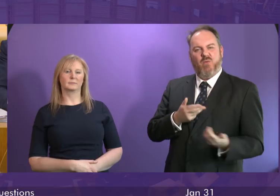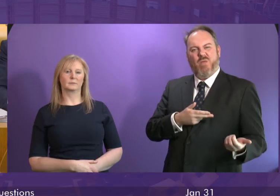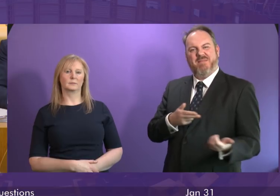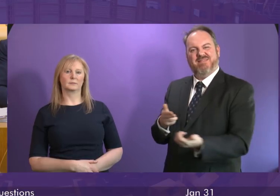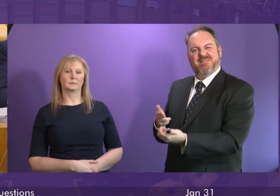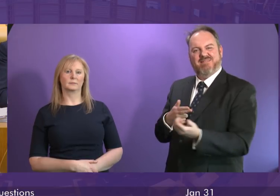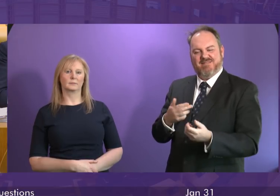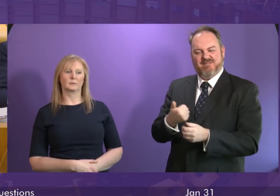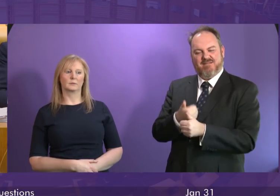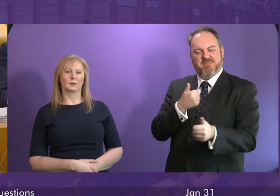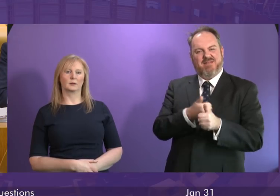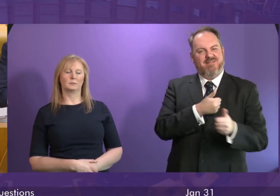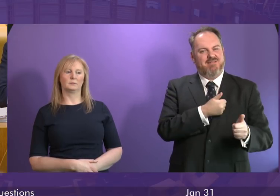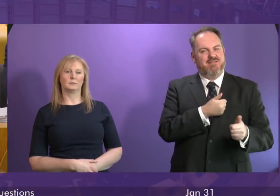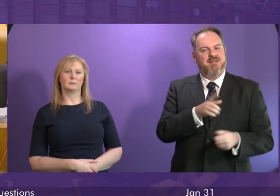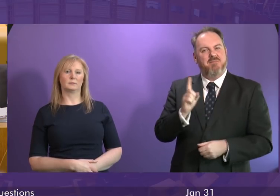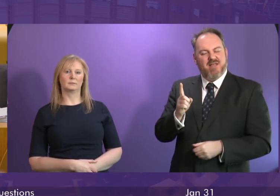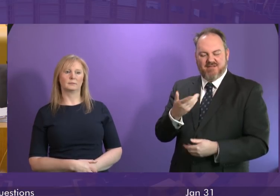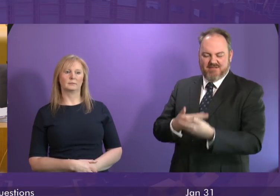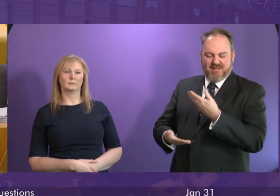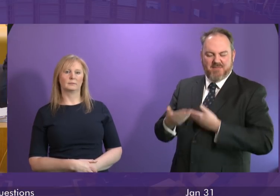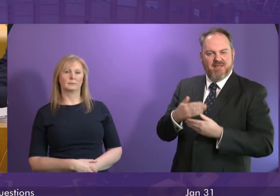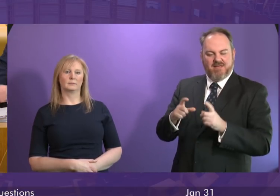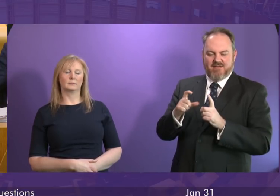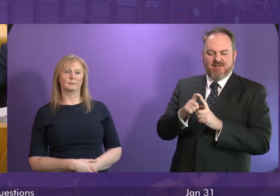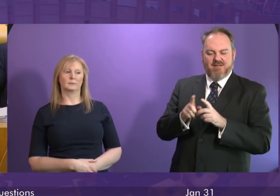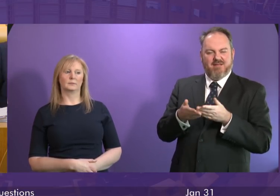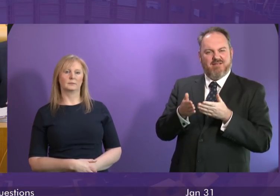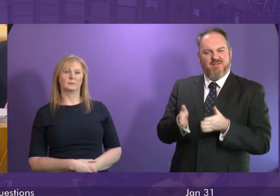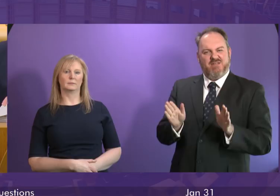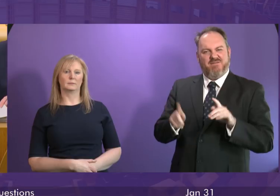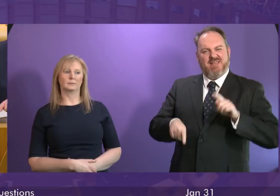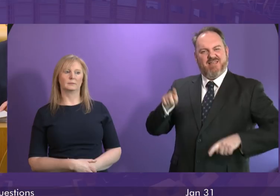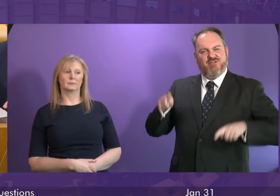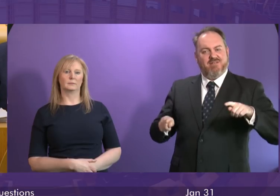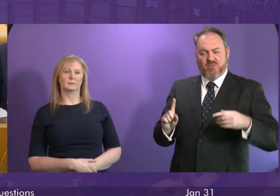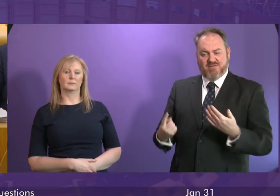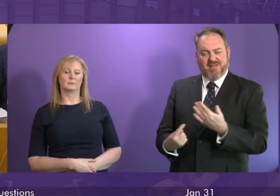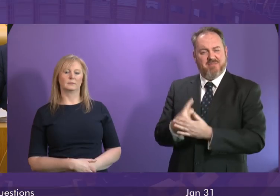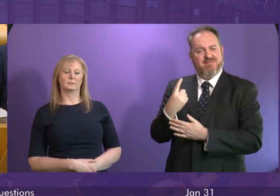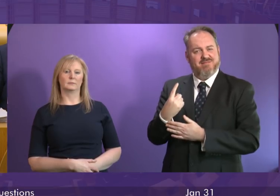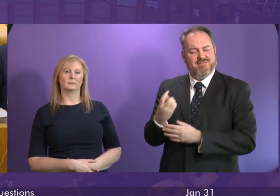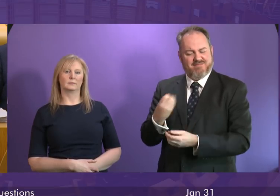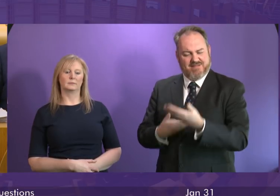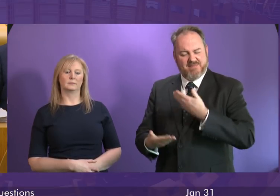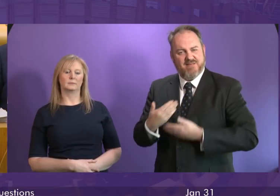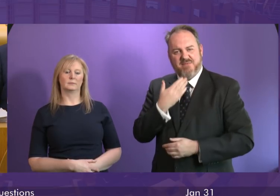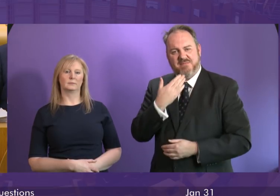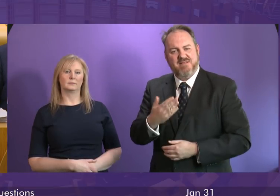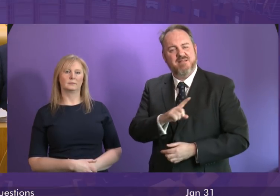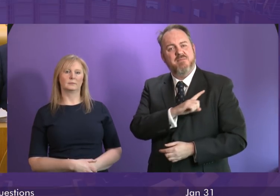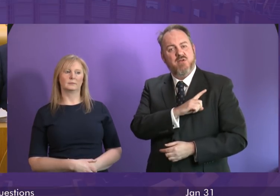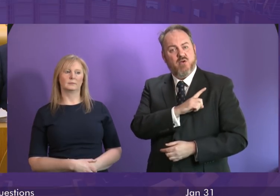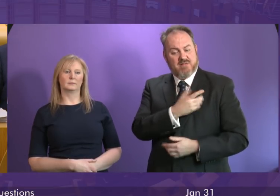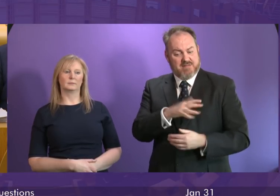first minister can tell us anything about the extent to which diversification has in fact happened because according to the Stockholm International Peace